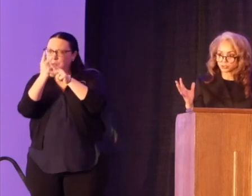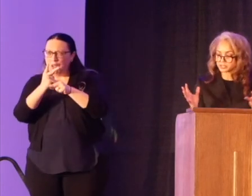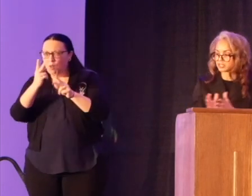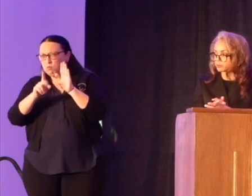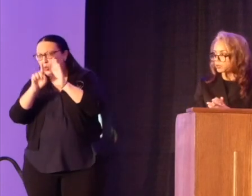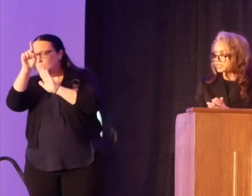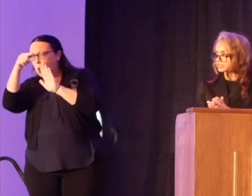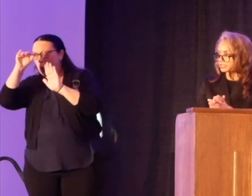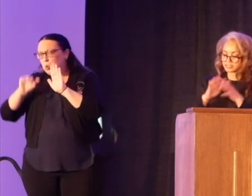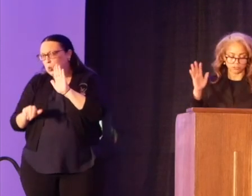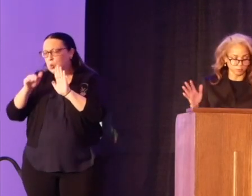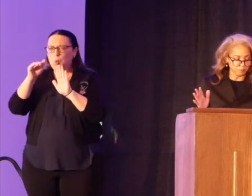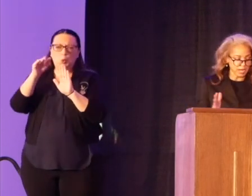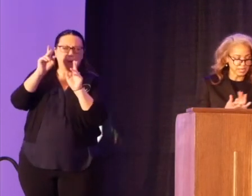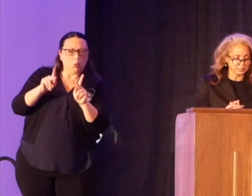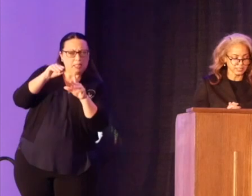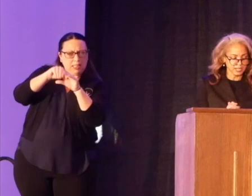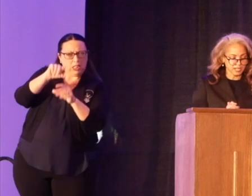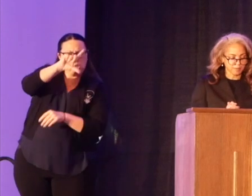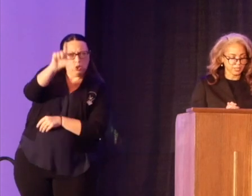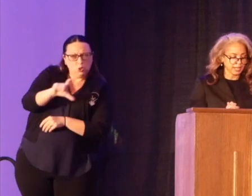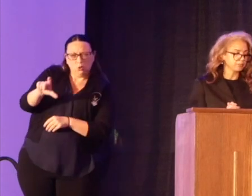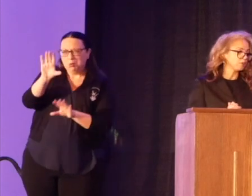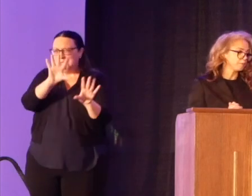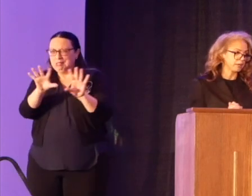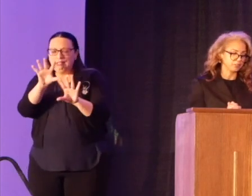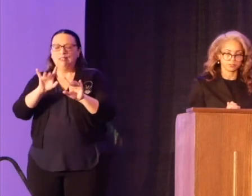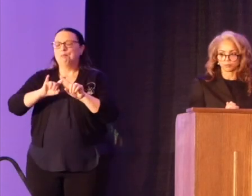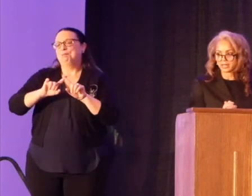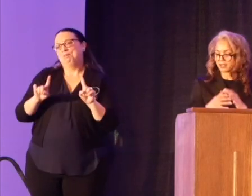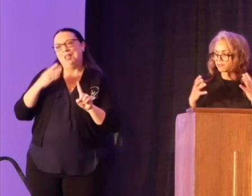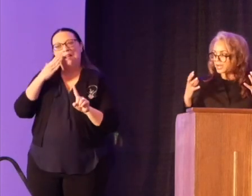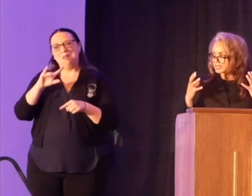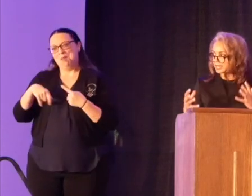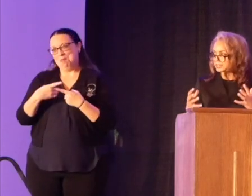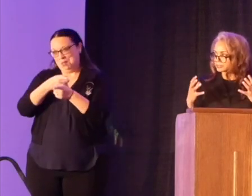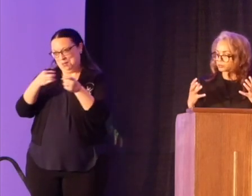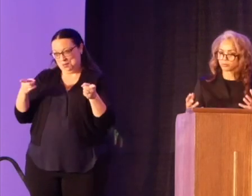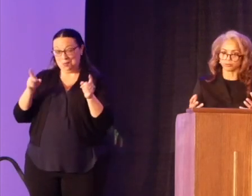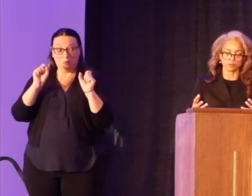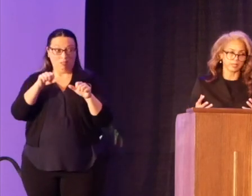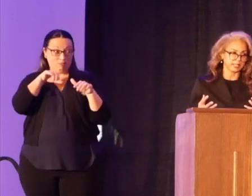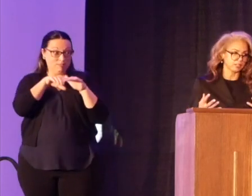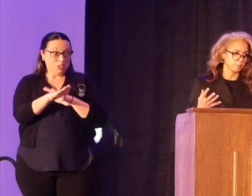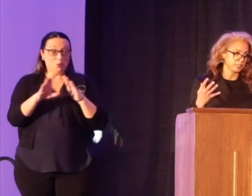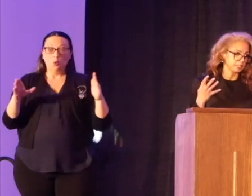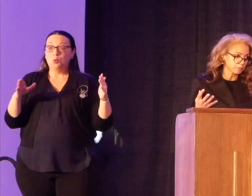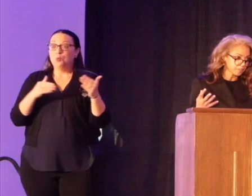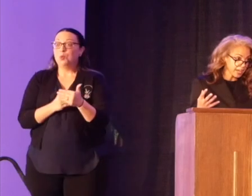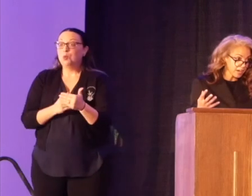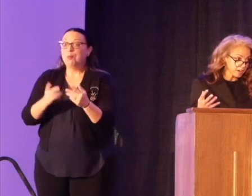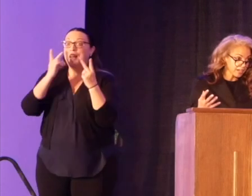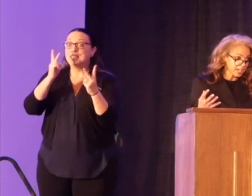tall or short someone was in a Zoom box. But I don't know about you. Whenever I get into a room and there are